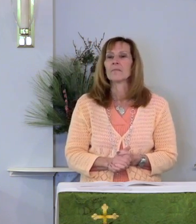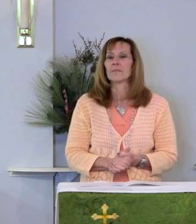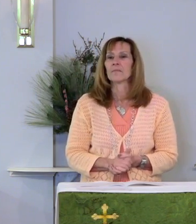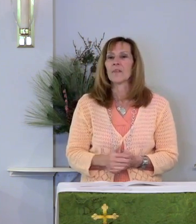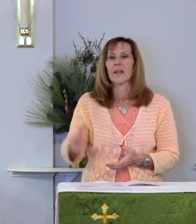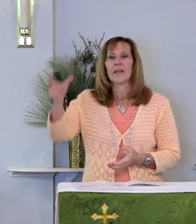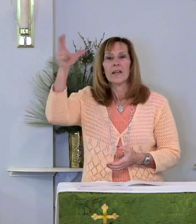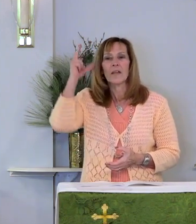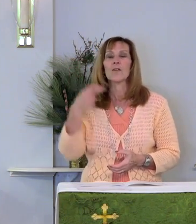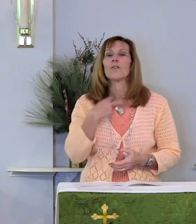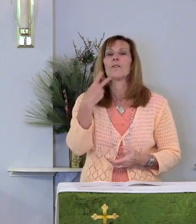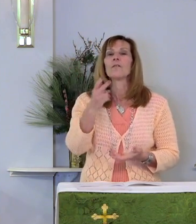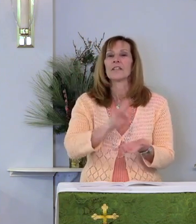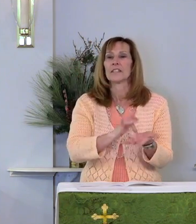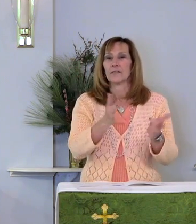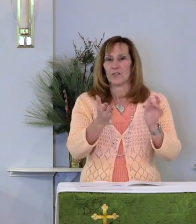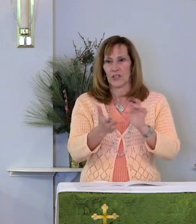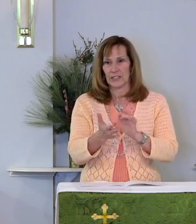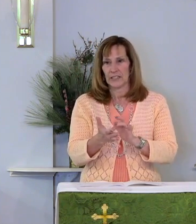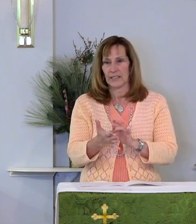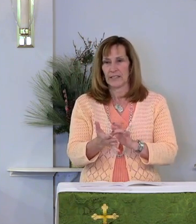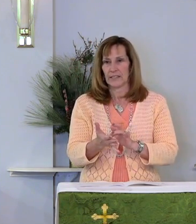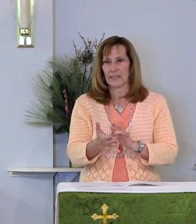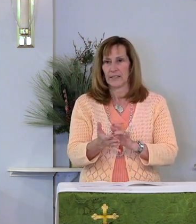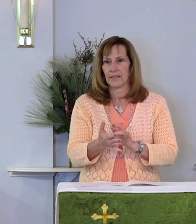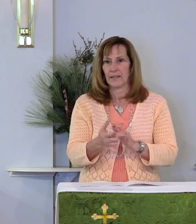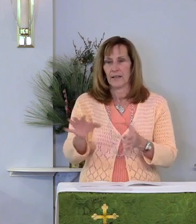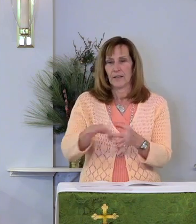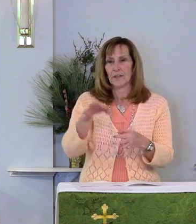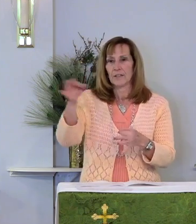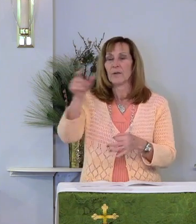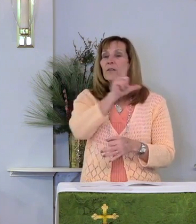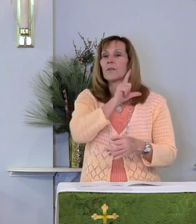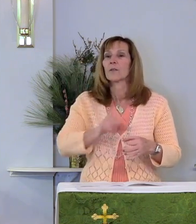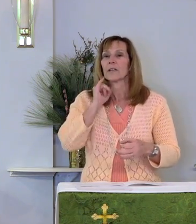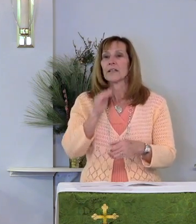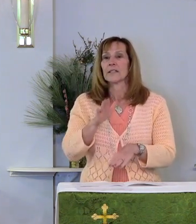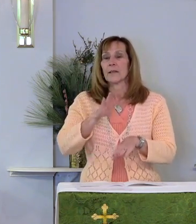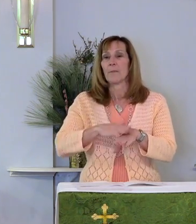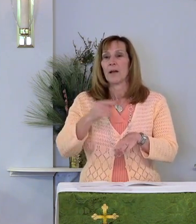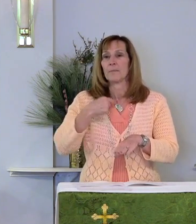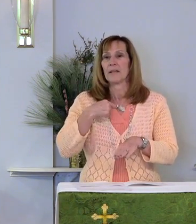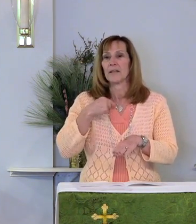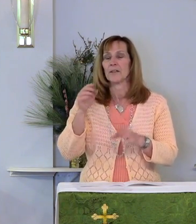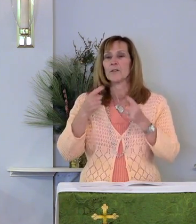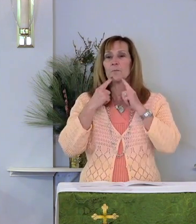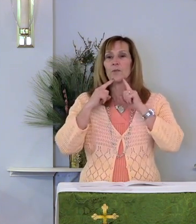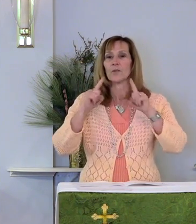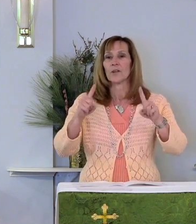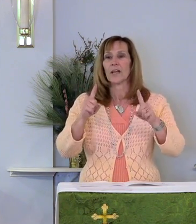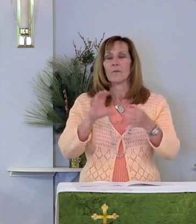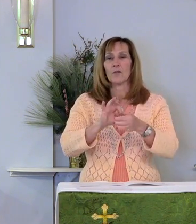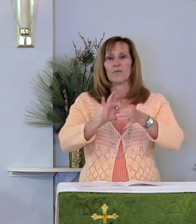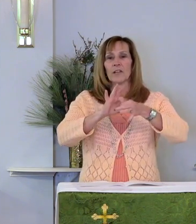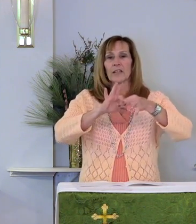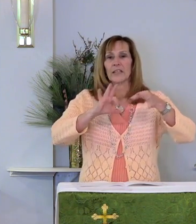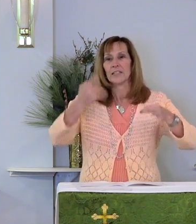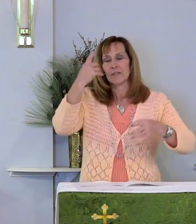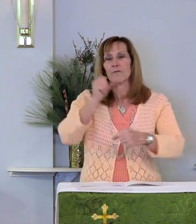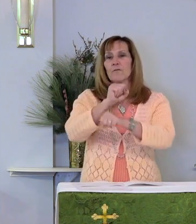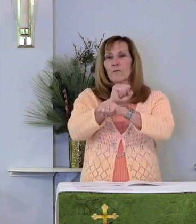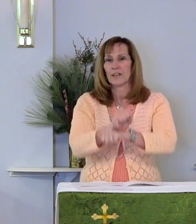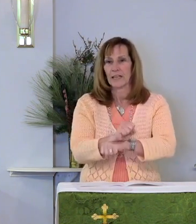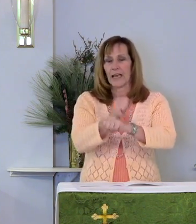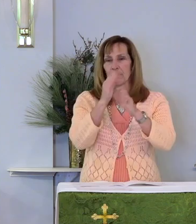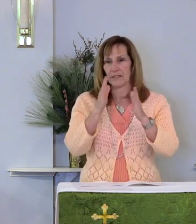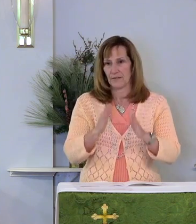Hear the voice of Jesus. The Spirit of the Lord is upon me to proclaim release to the captives.